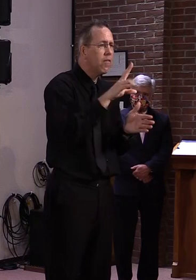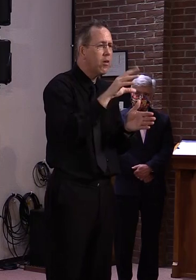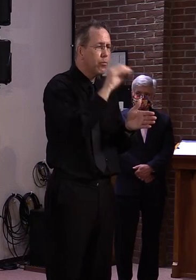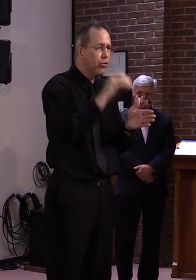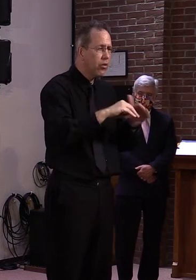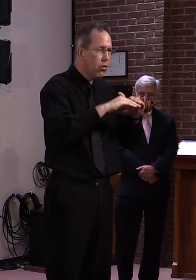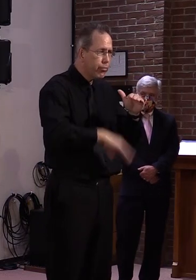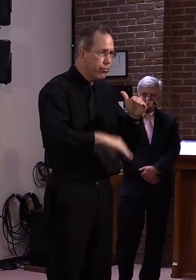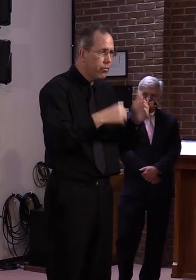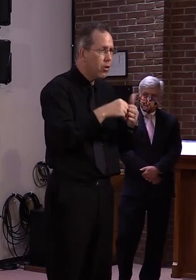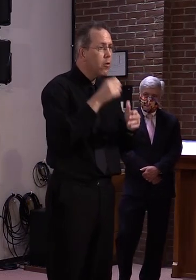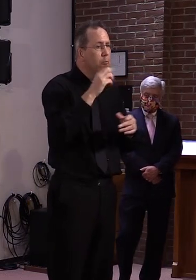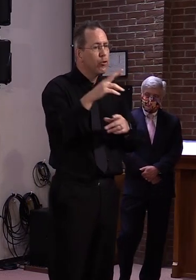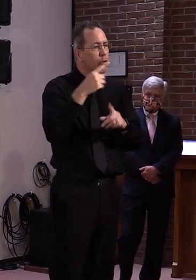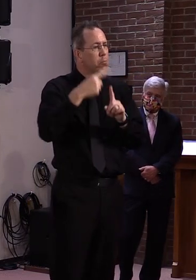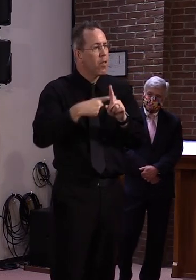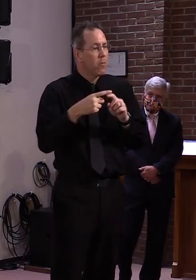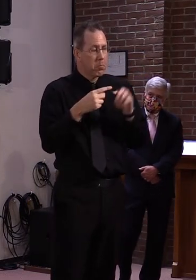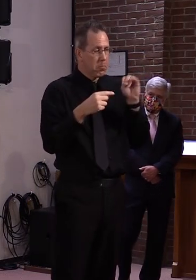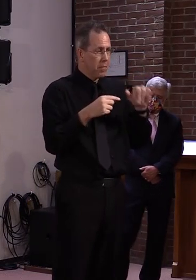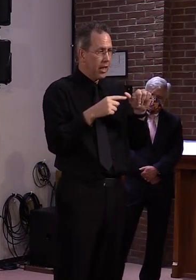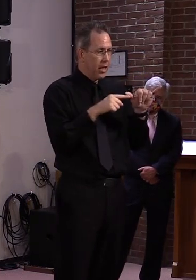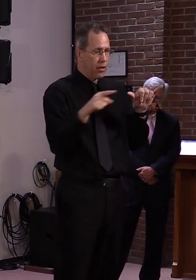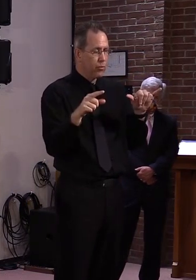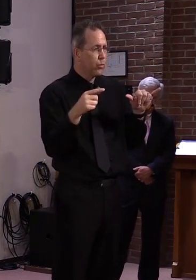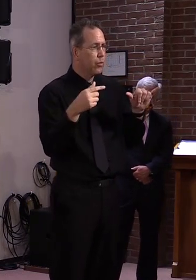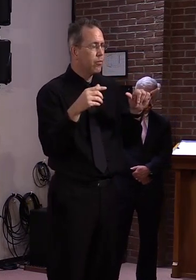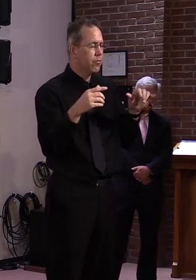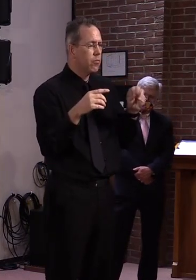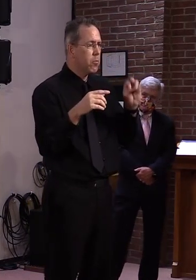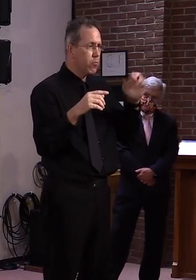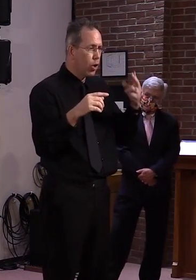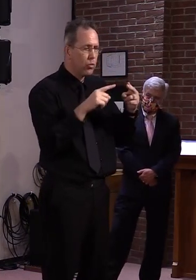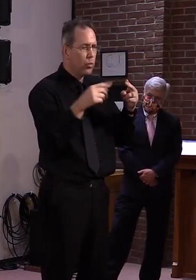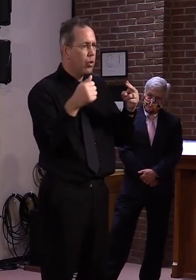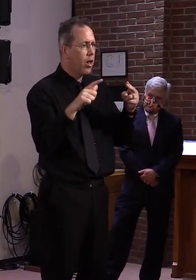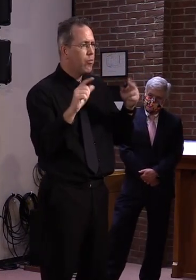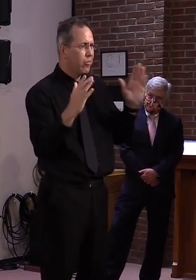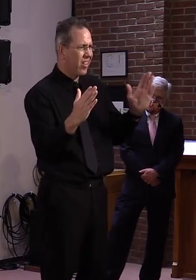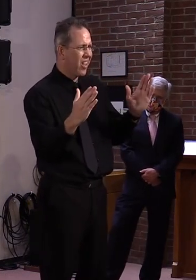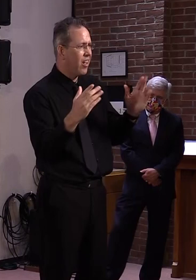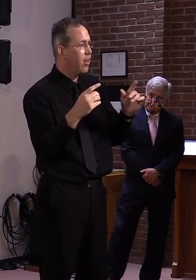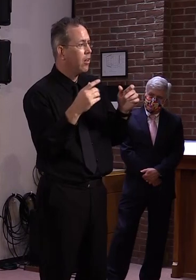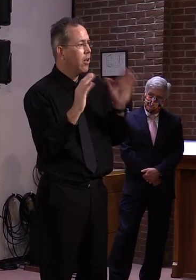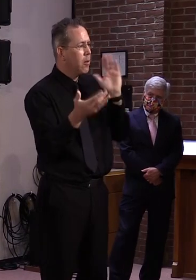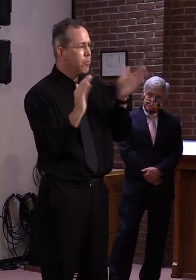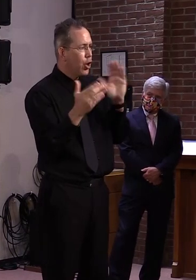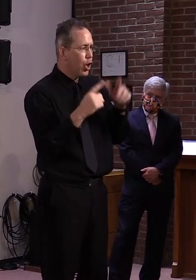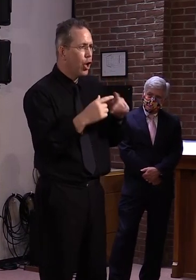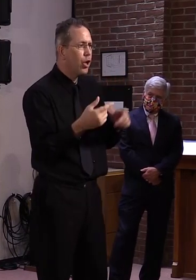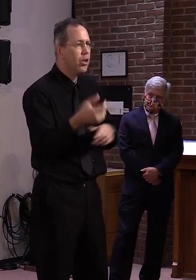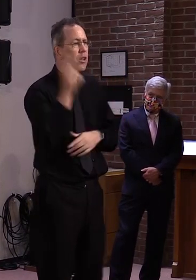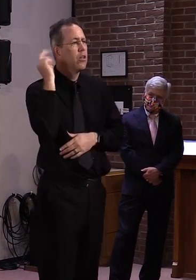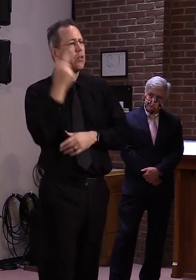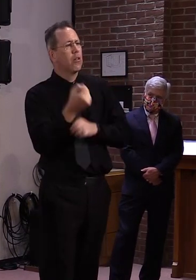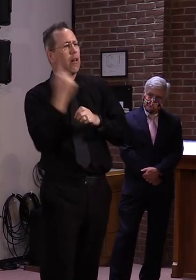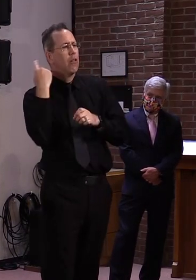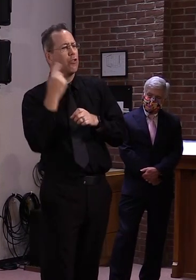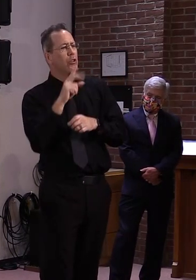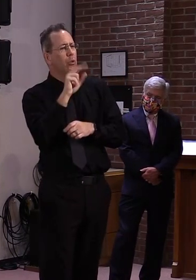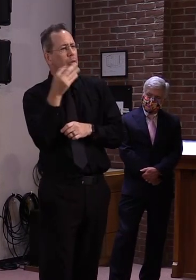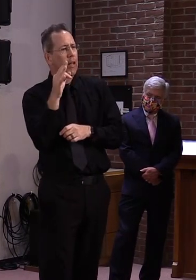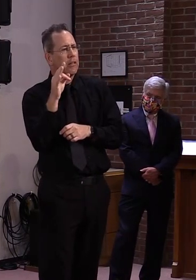as compared to any of 2020, as compared to that same month in the prior year in 2019.